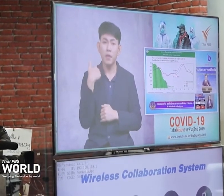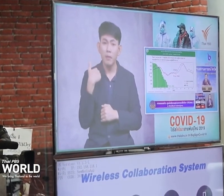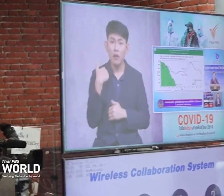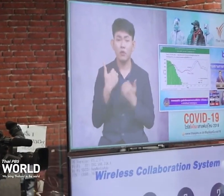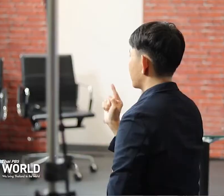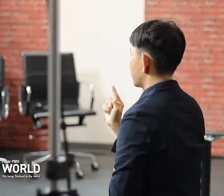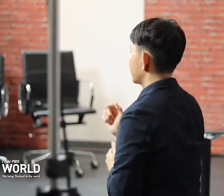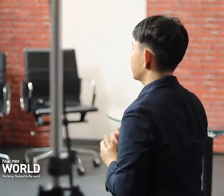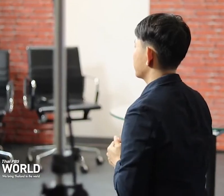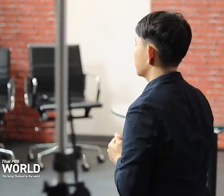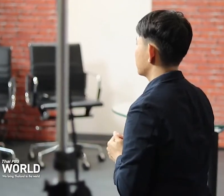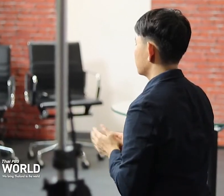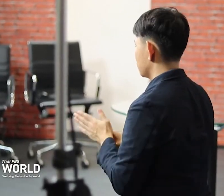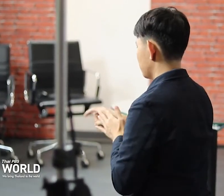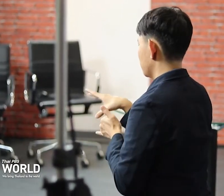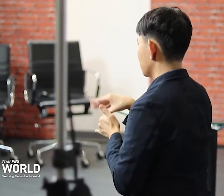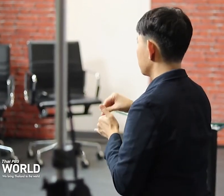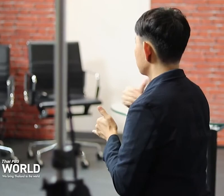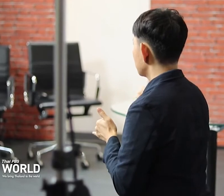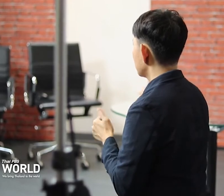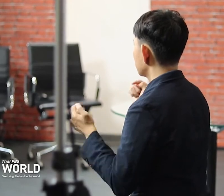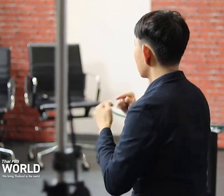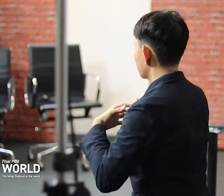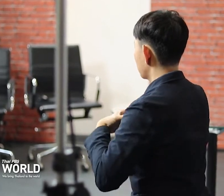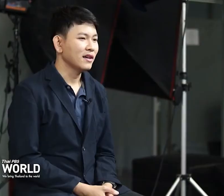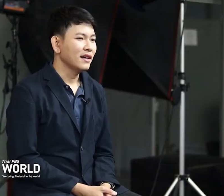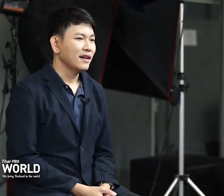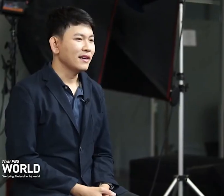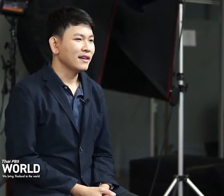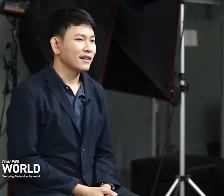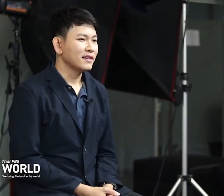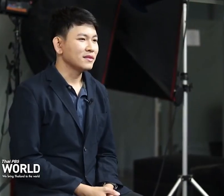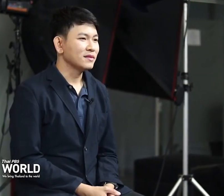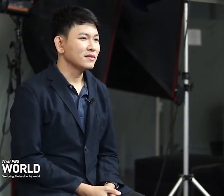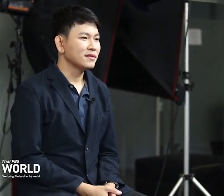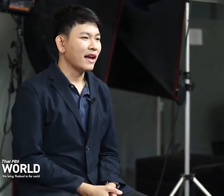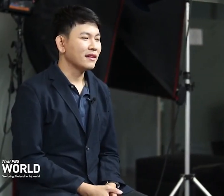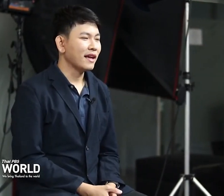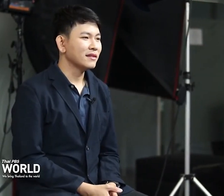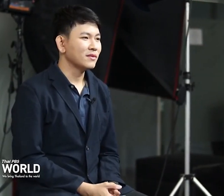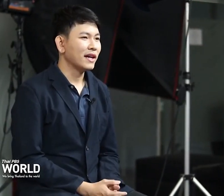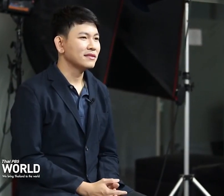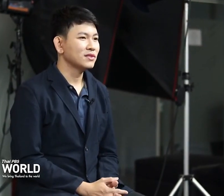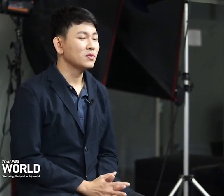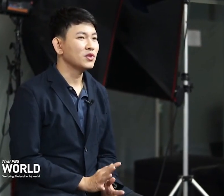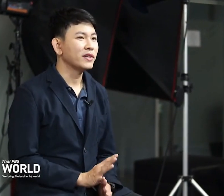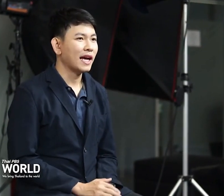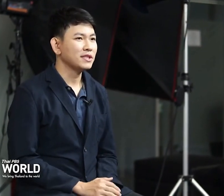announcement on the coronavirus outbreak in Thailand. Sign language interpreters cannot